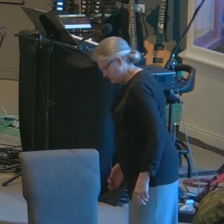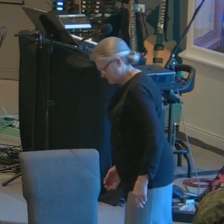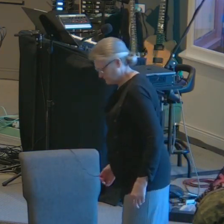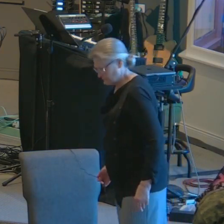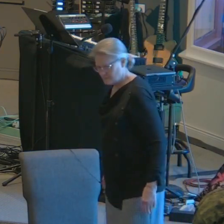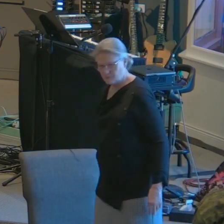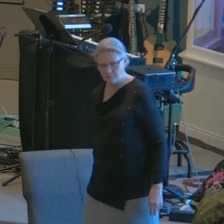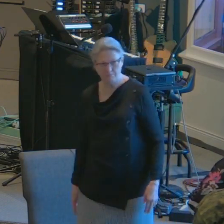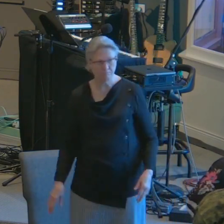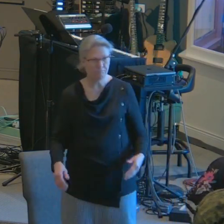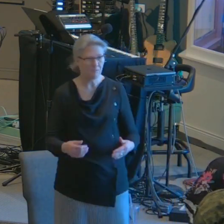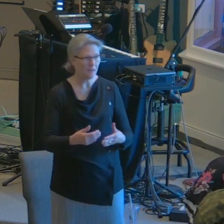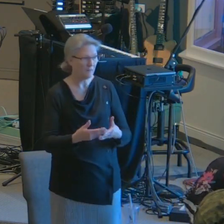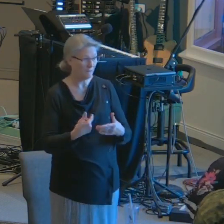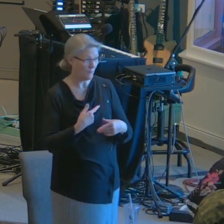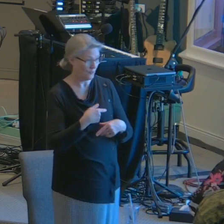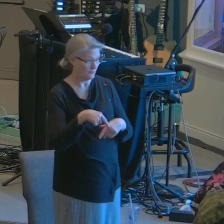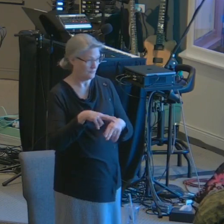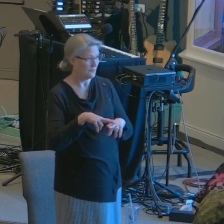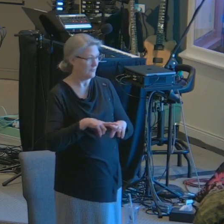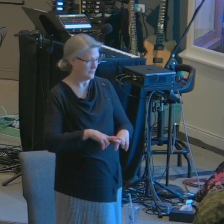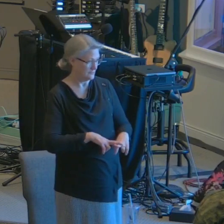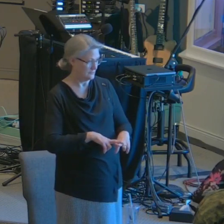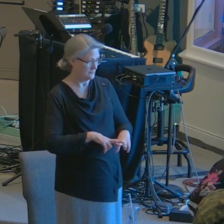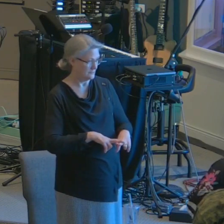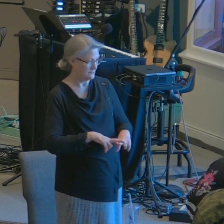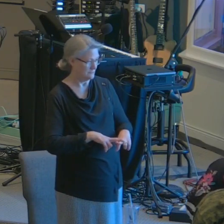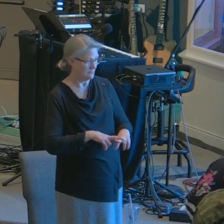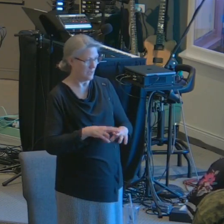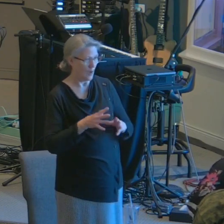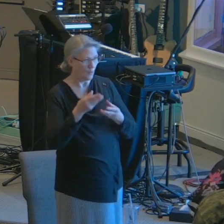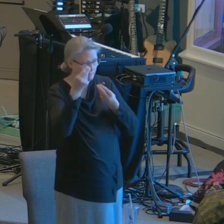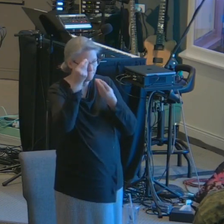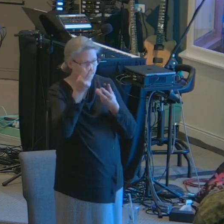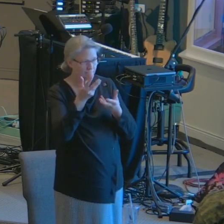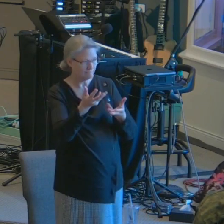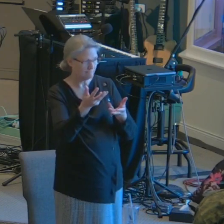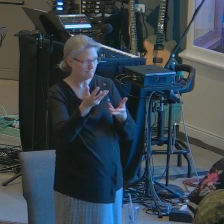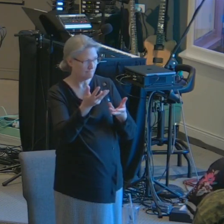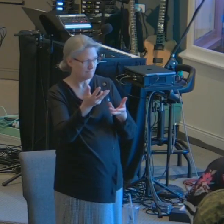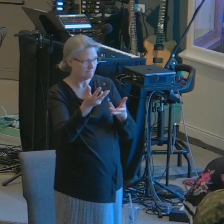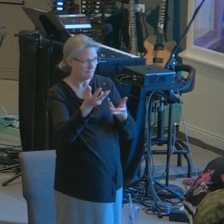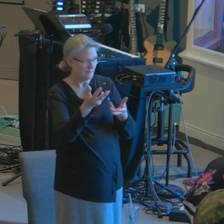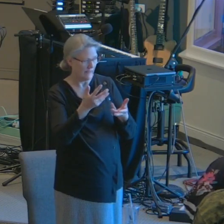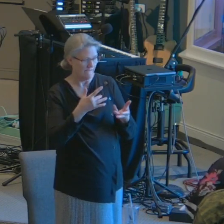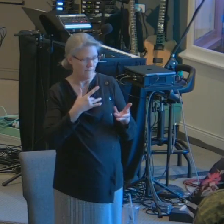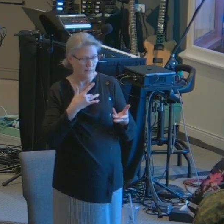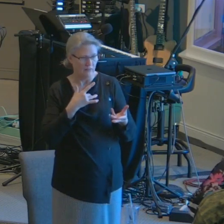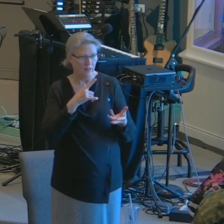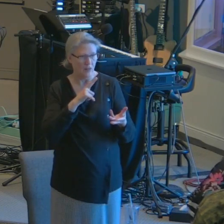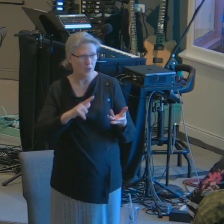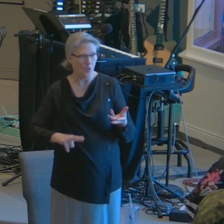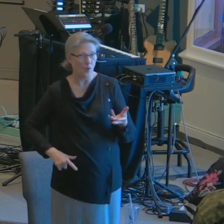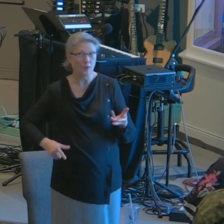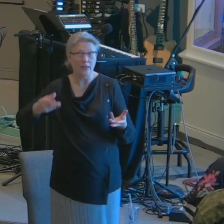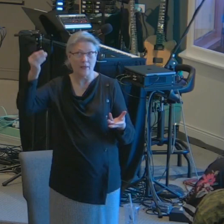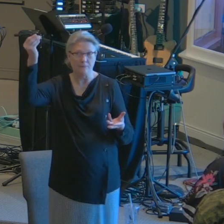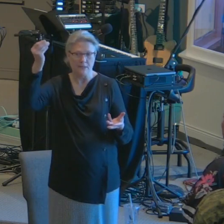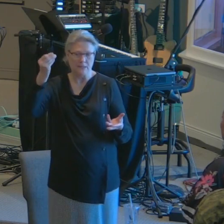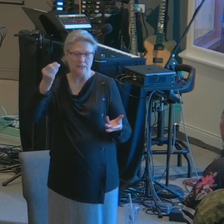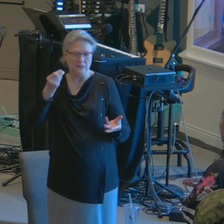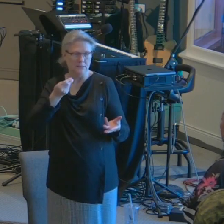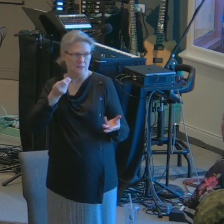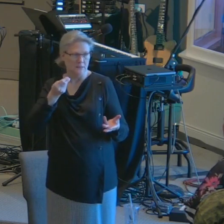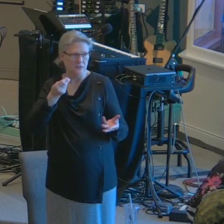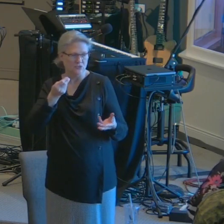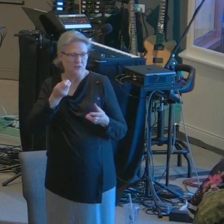Before you're seated, I would like to tell you something that I feel like the Lord spoke to me just a